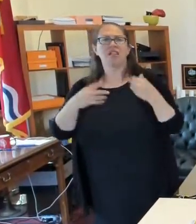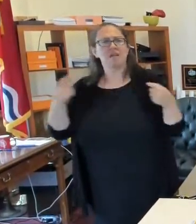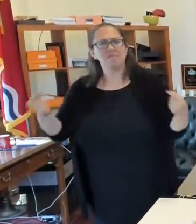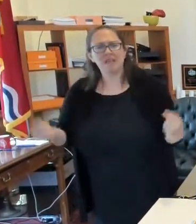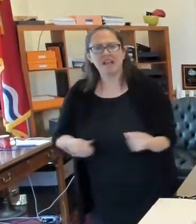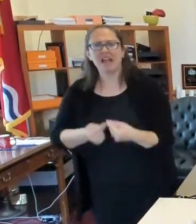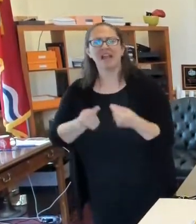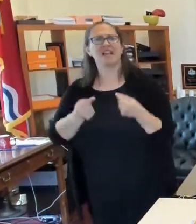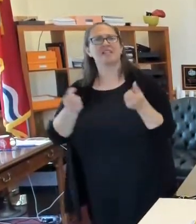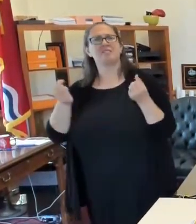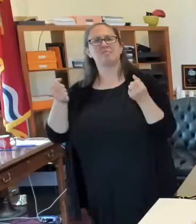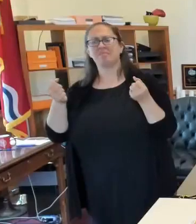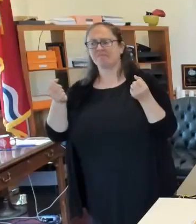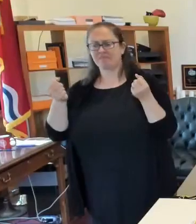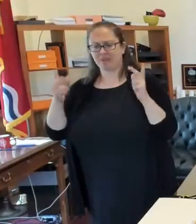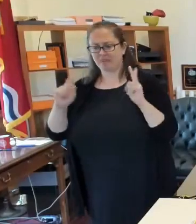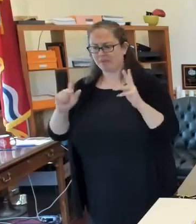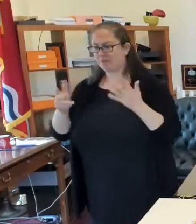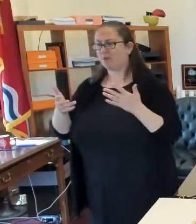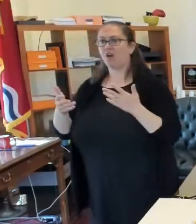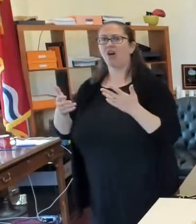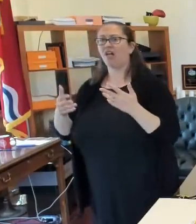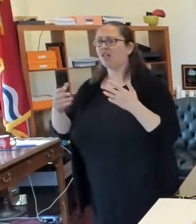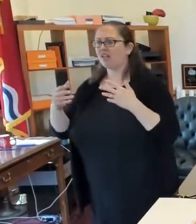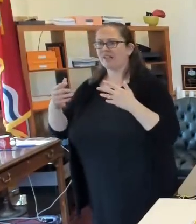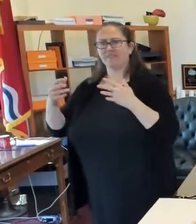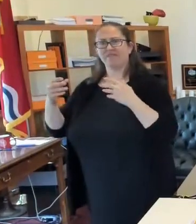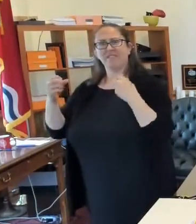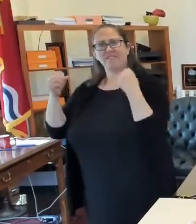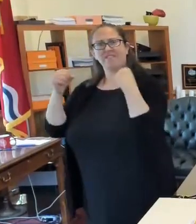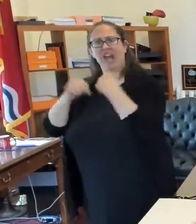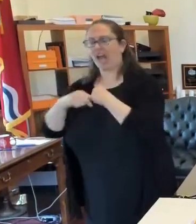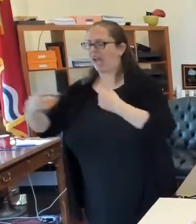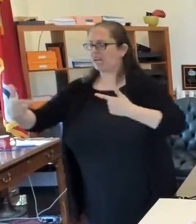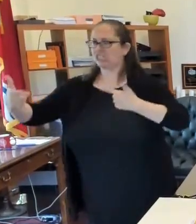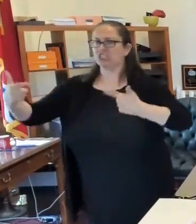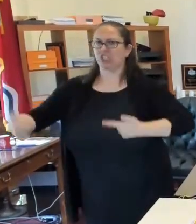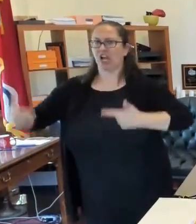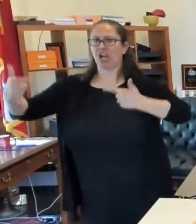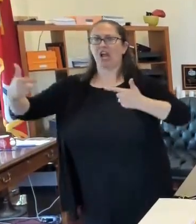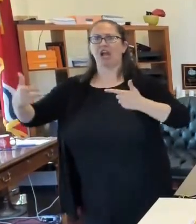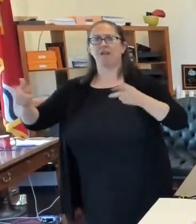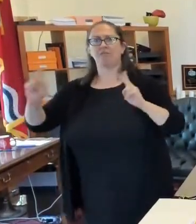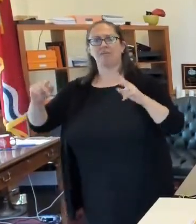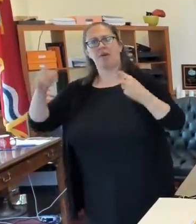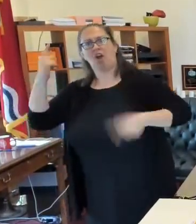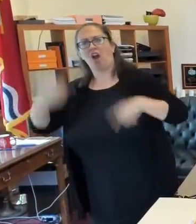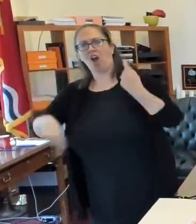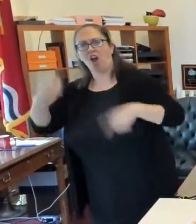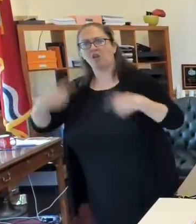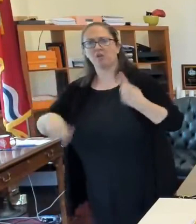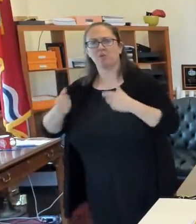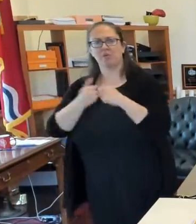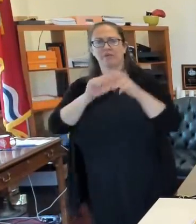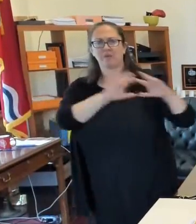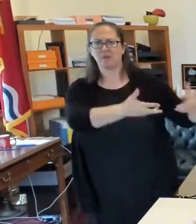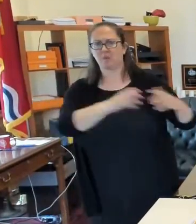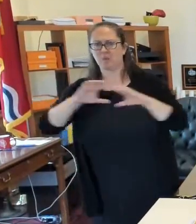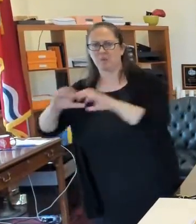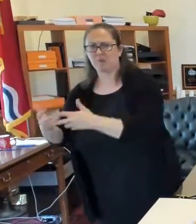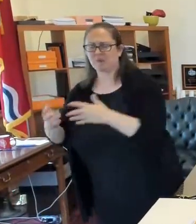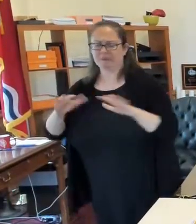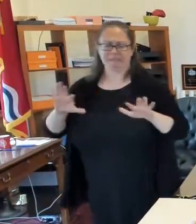settling their differences with guns. A lot of running disputes between groups. And, um,